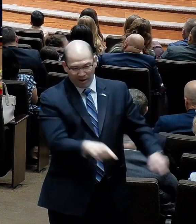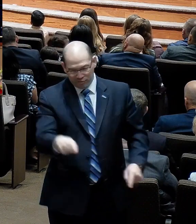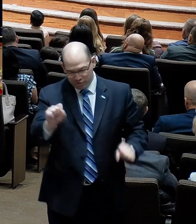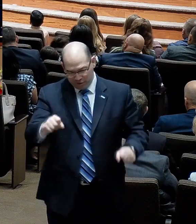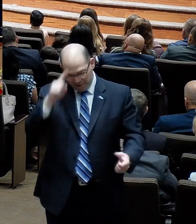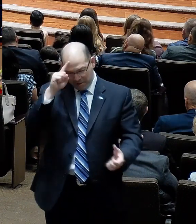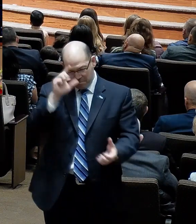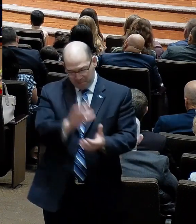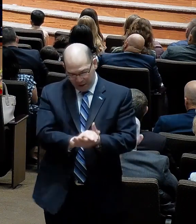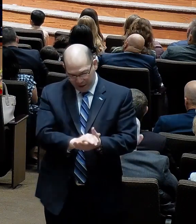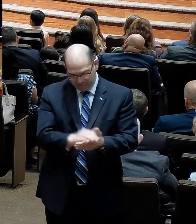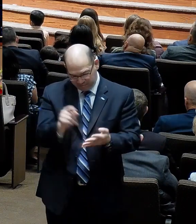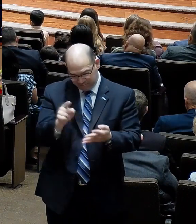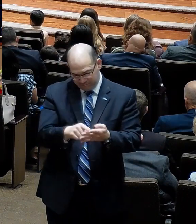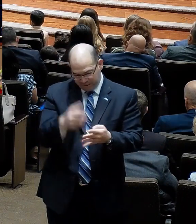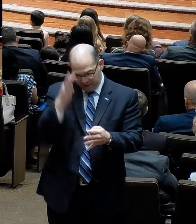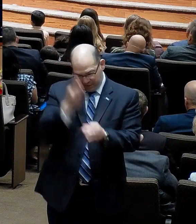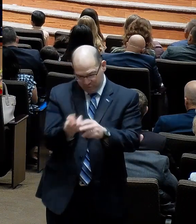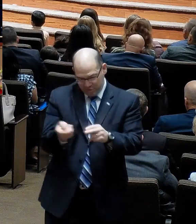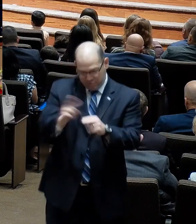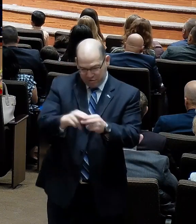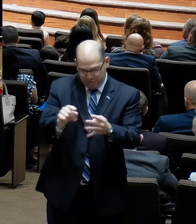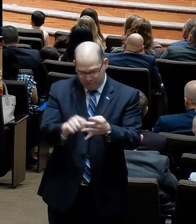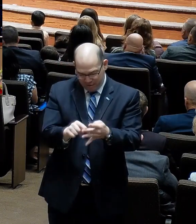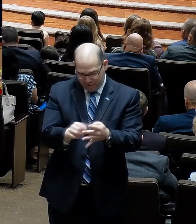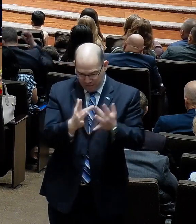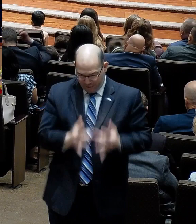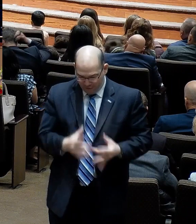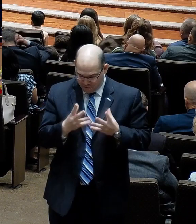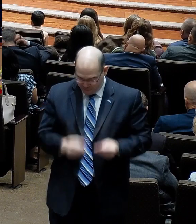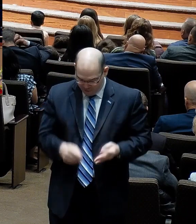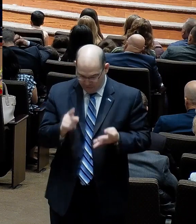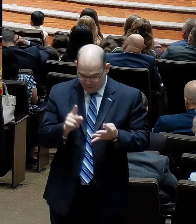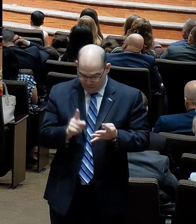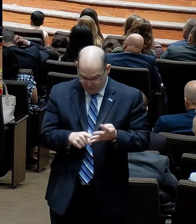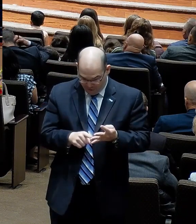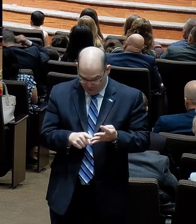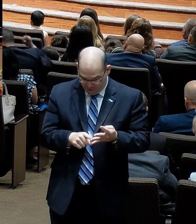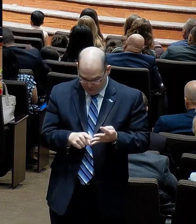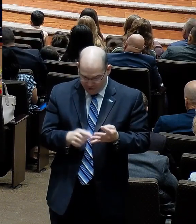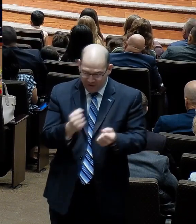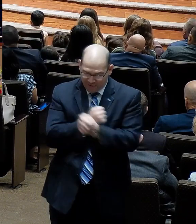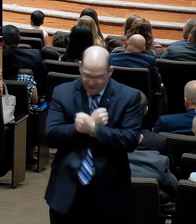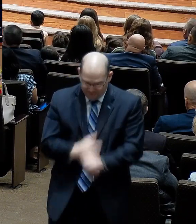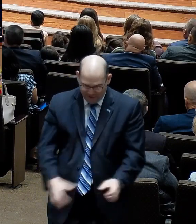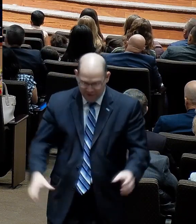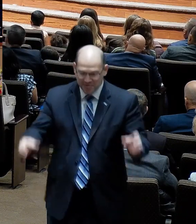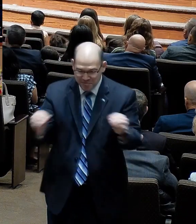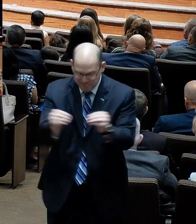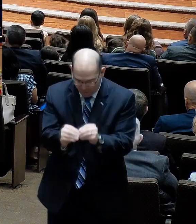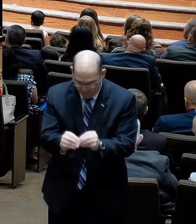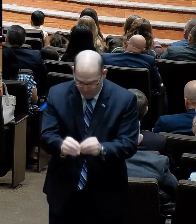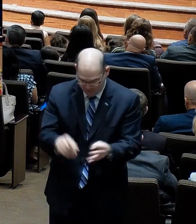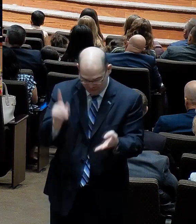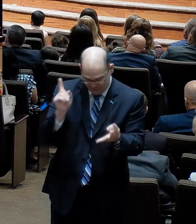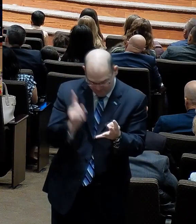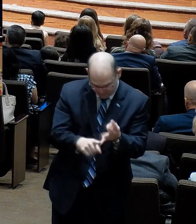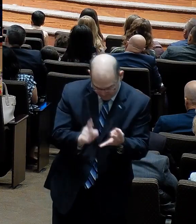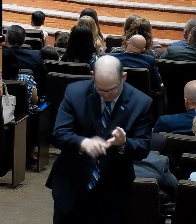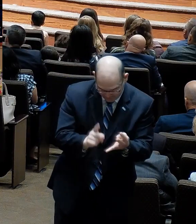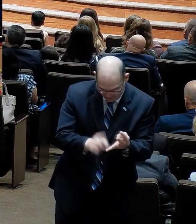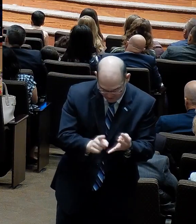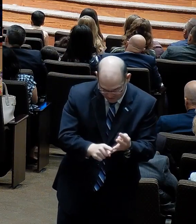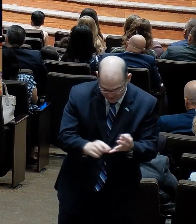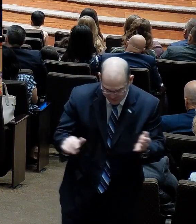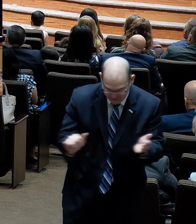heart. They wept. Jesus wept. Those around them wept. They comforted them. To deepen your love. Behold